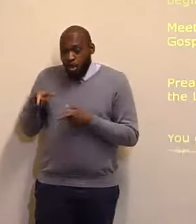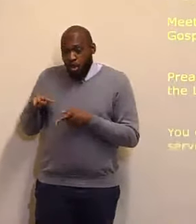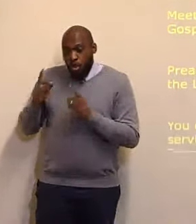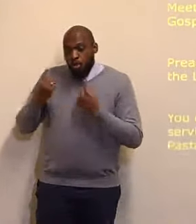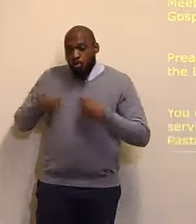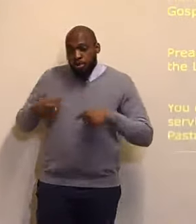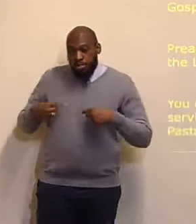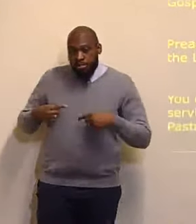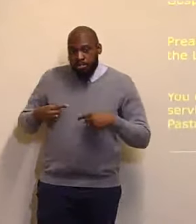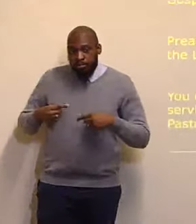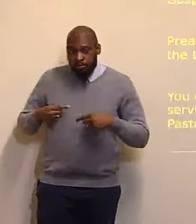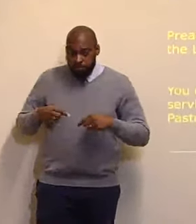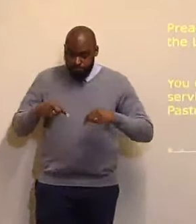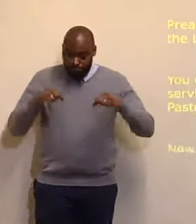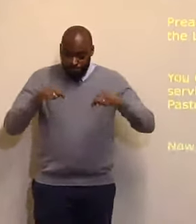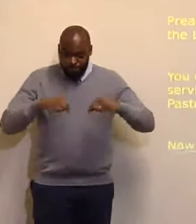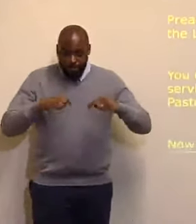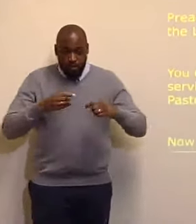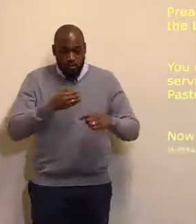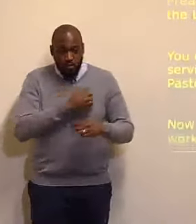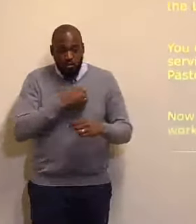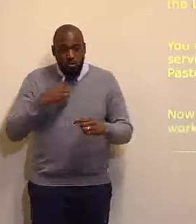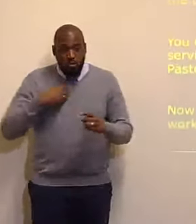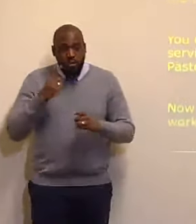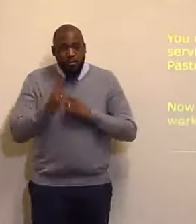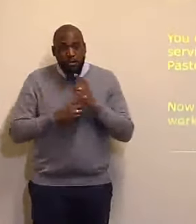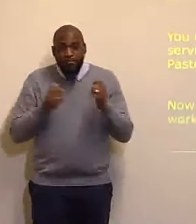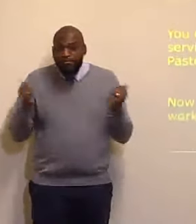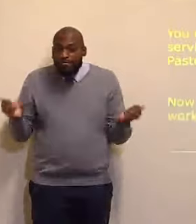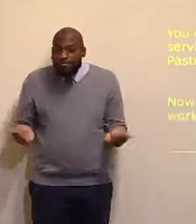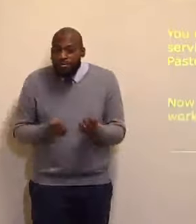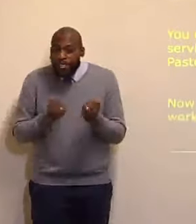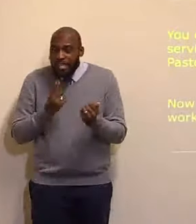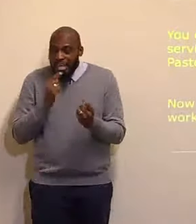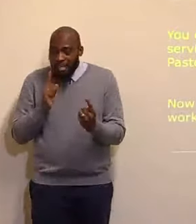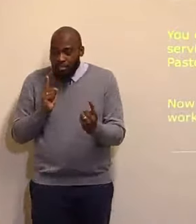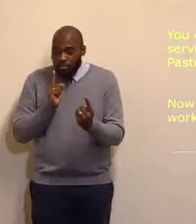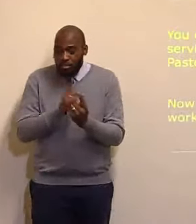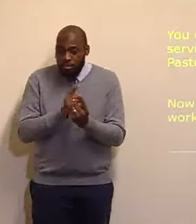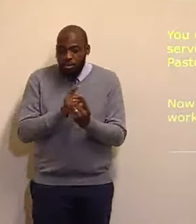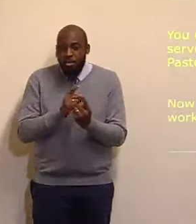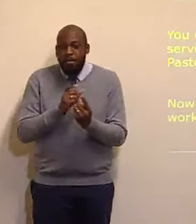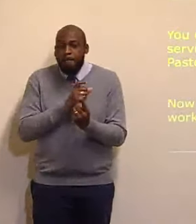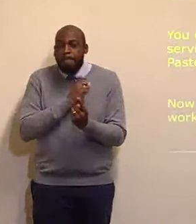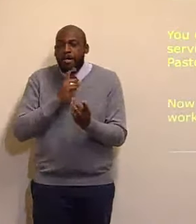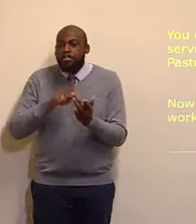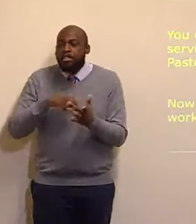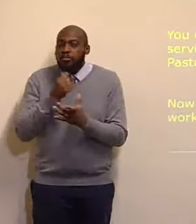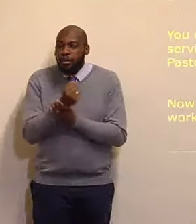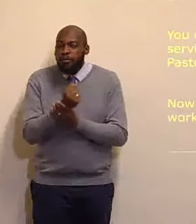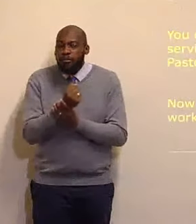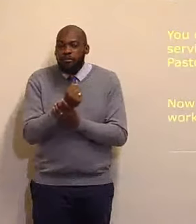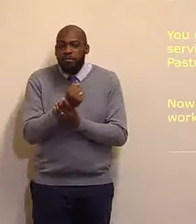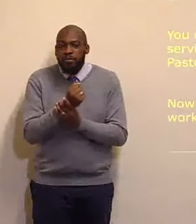because of this morning worship Pastor Abraham Will be in his vest Recording Who may wish to speak With him